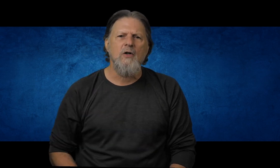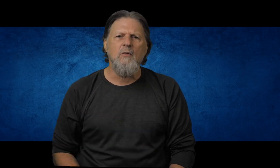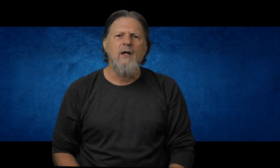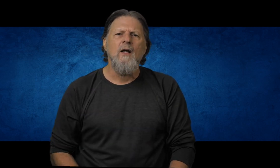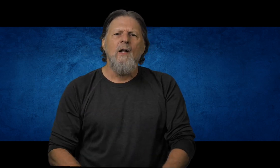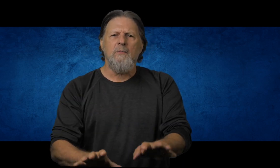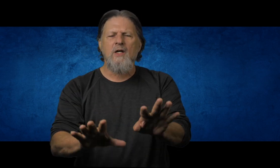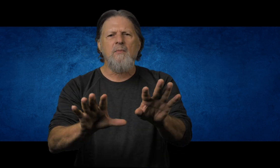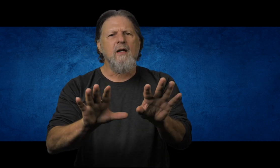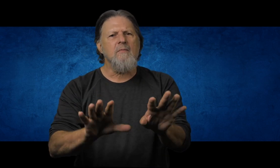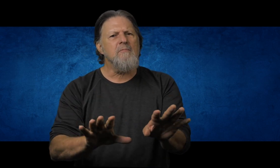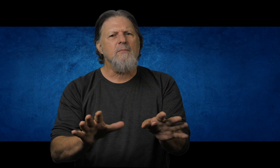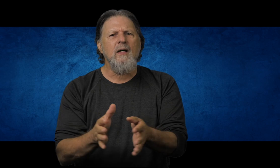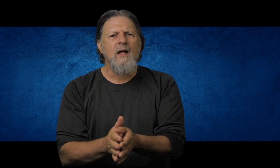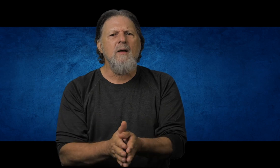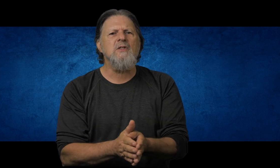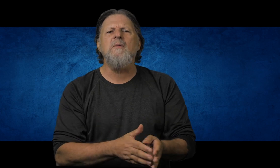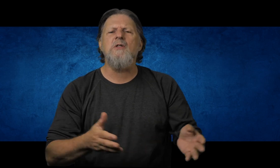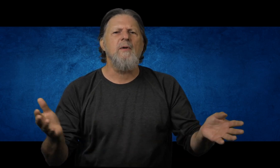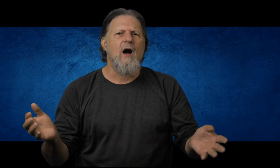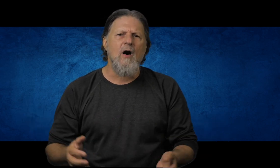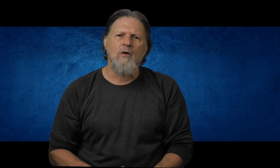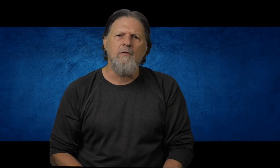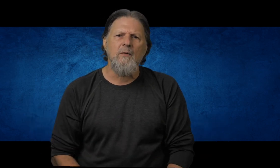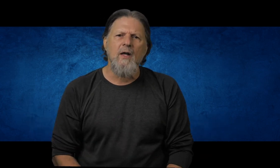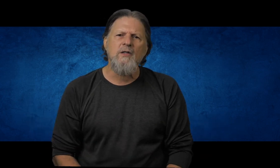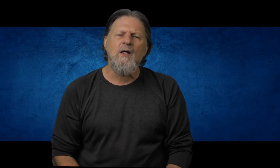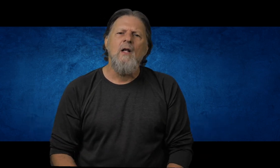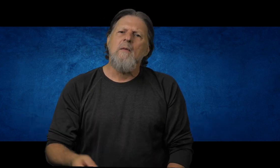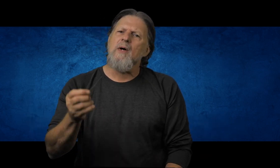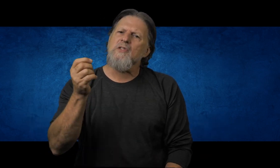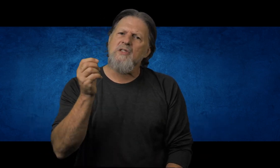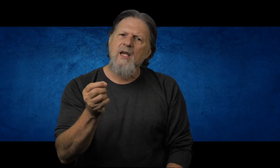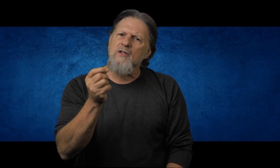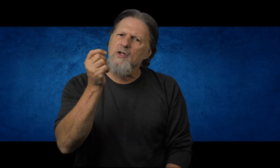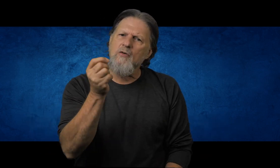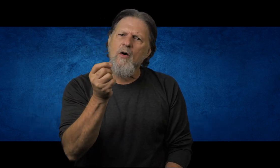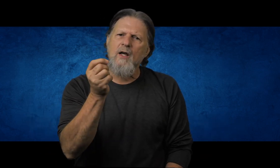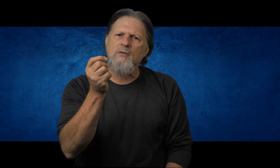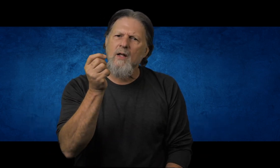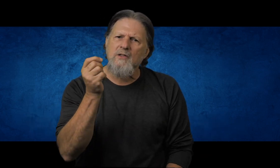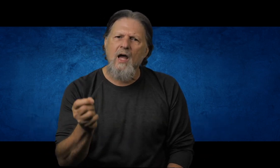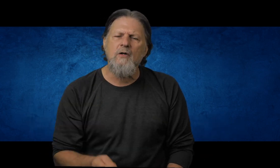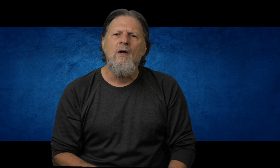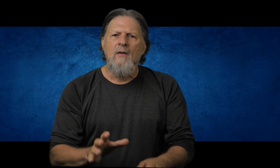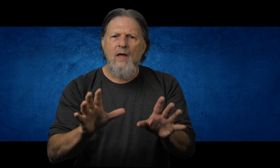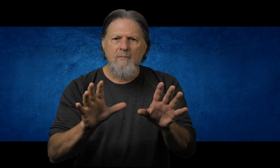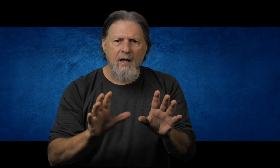too weak. Plus, my commitment at times seems to be all over the place. But Satan, you know as well as I do that my